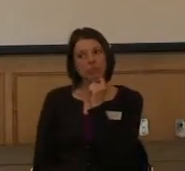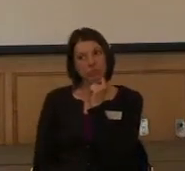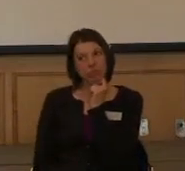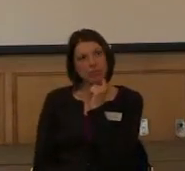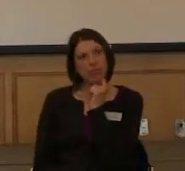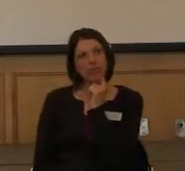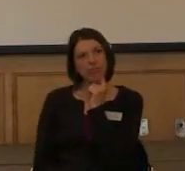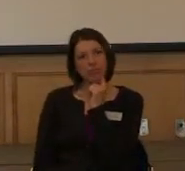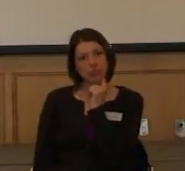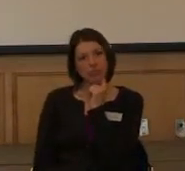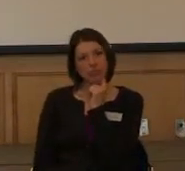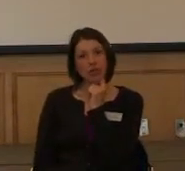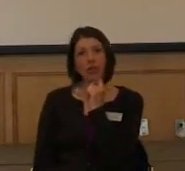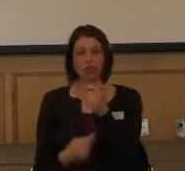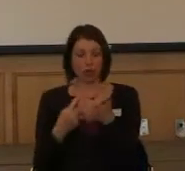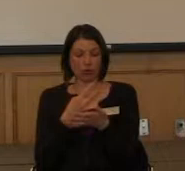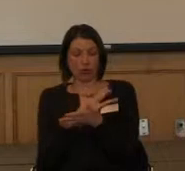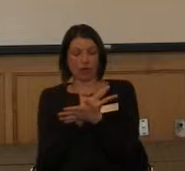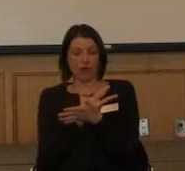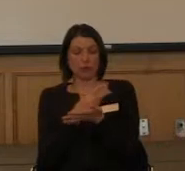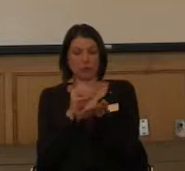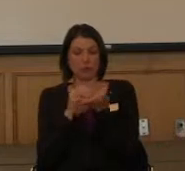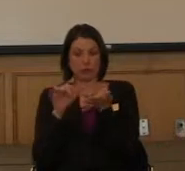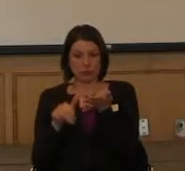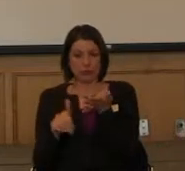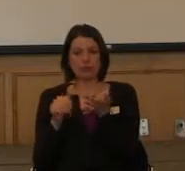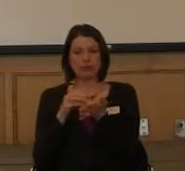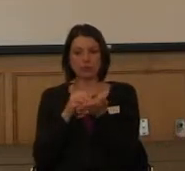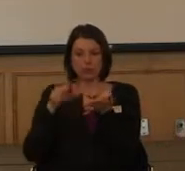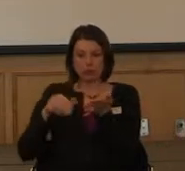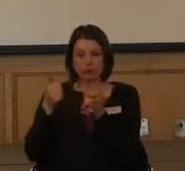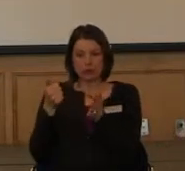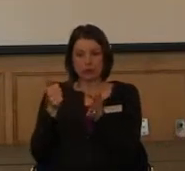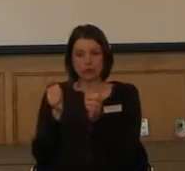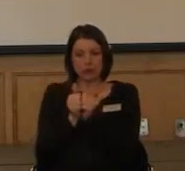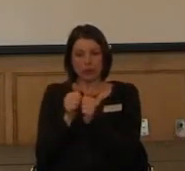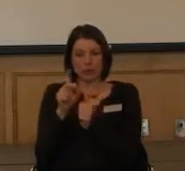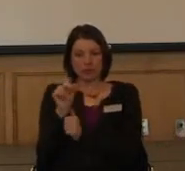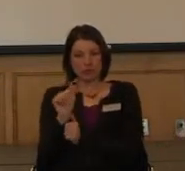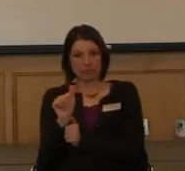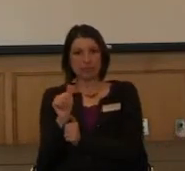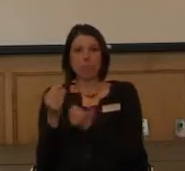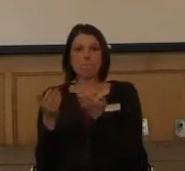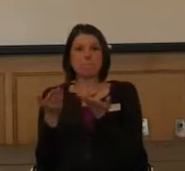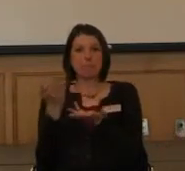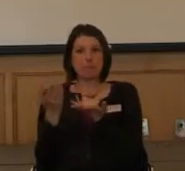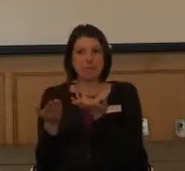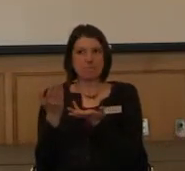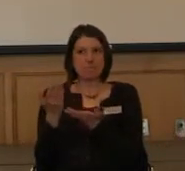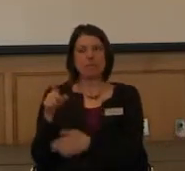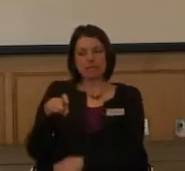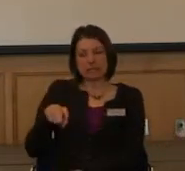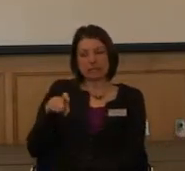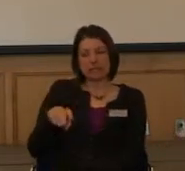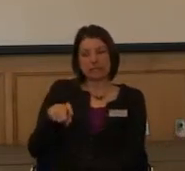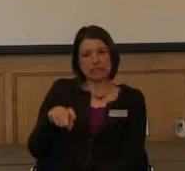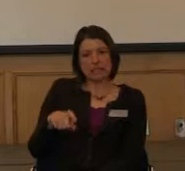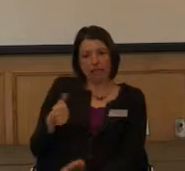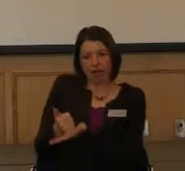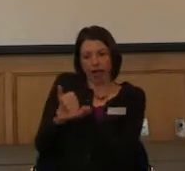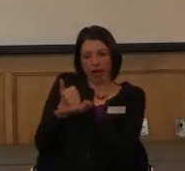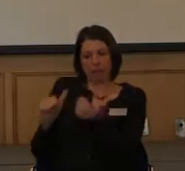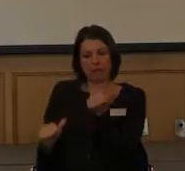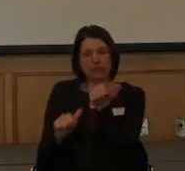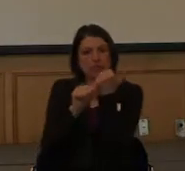graduate students who have disabilities. know, there's always a chance that there may be a need